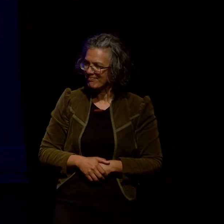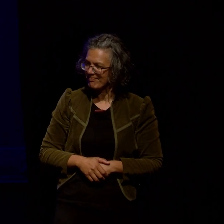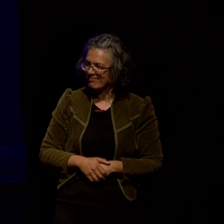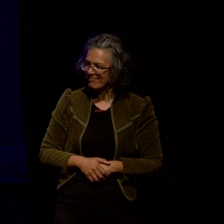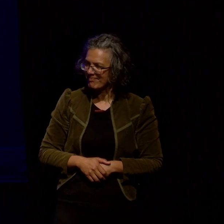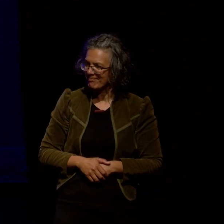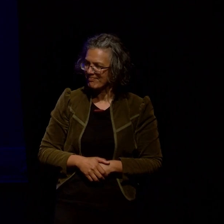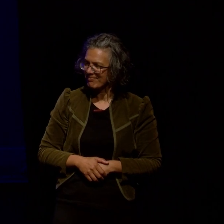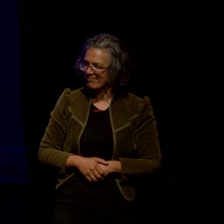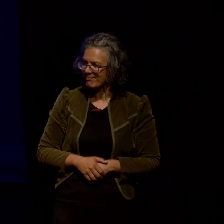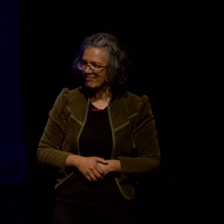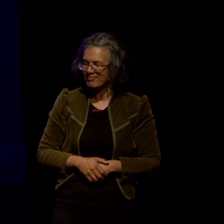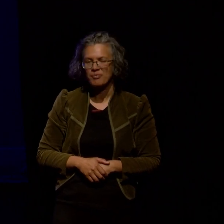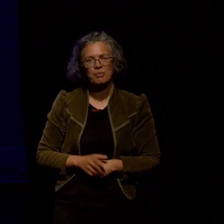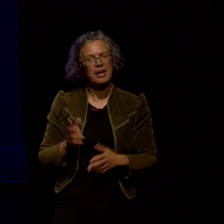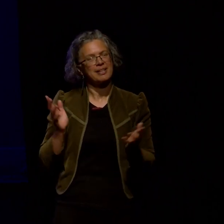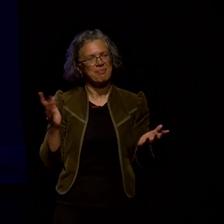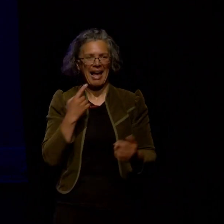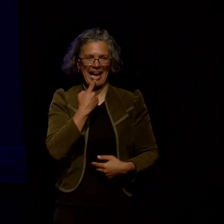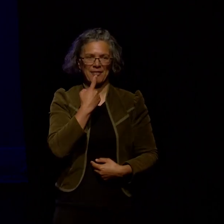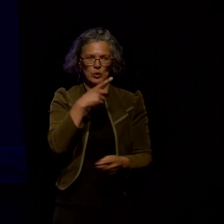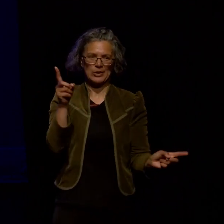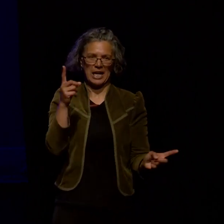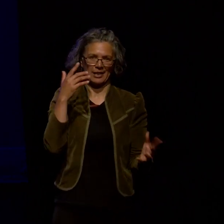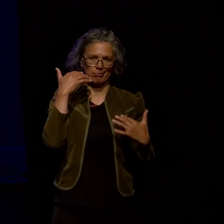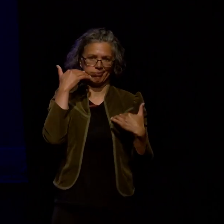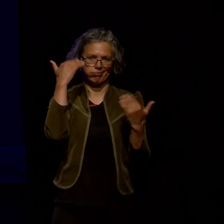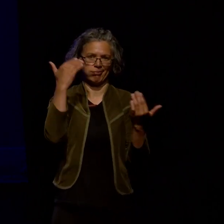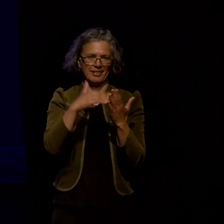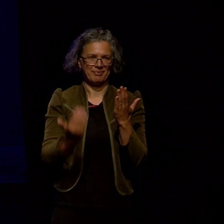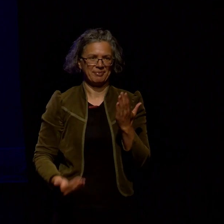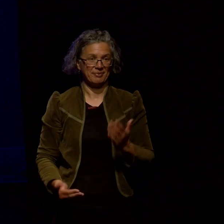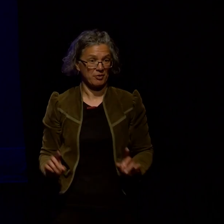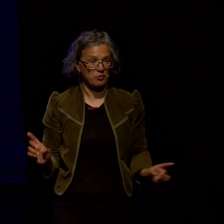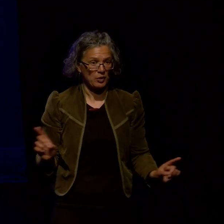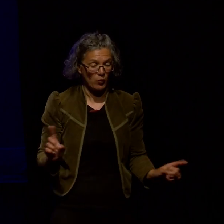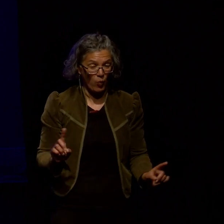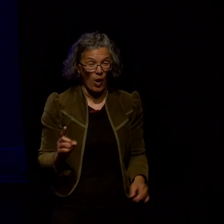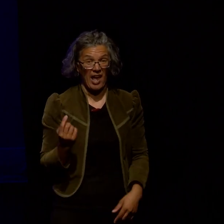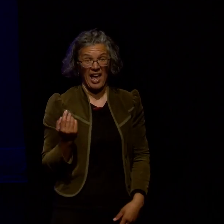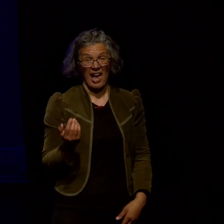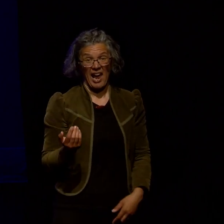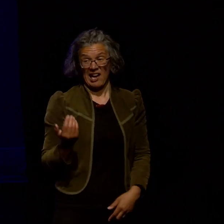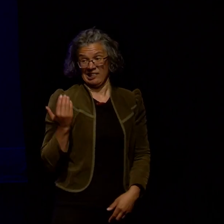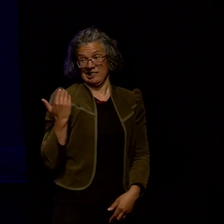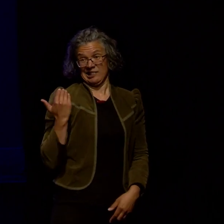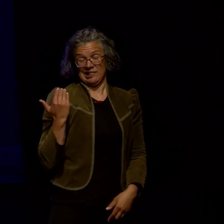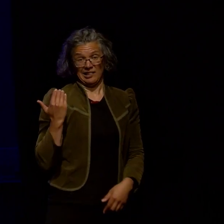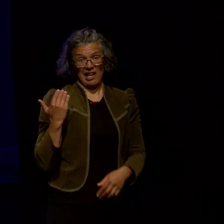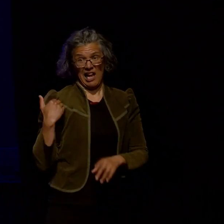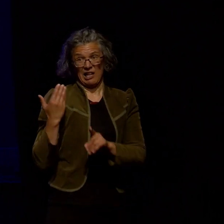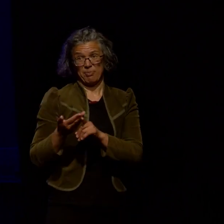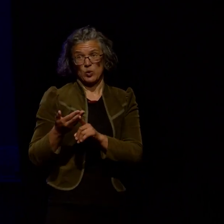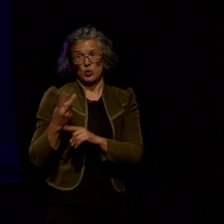now here's a bit where I admit something embarrassing until a couple of years ago I had no idea how to read a geology map